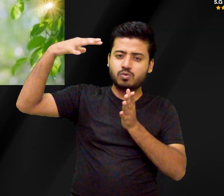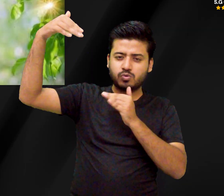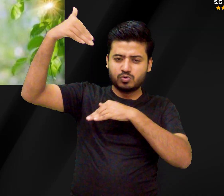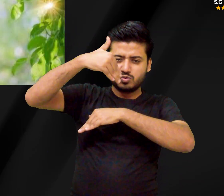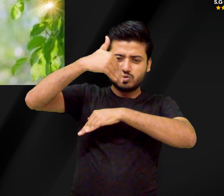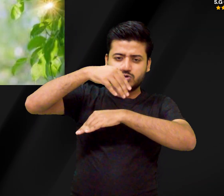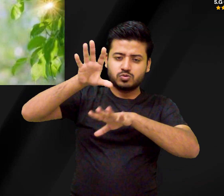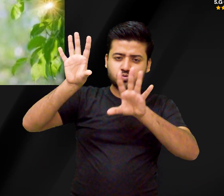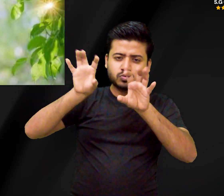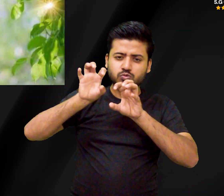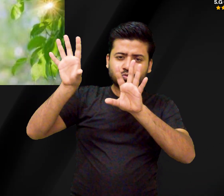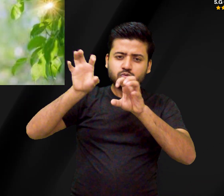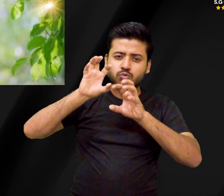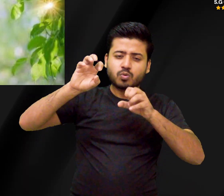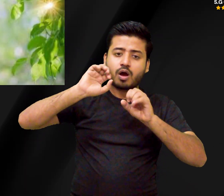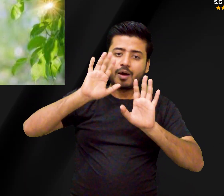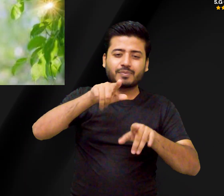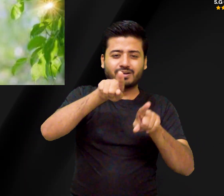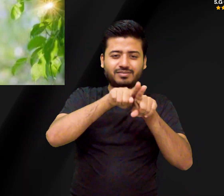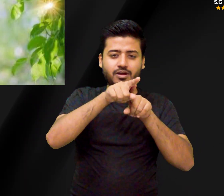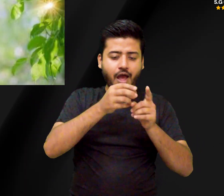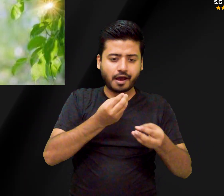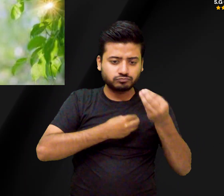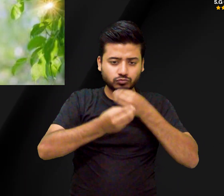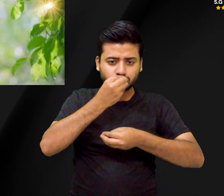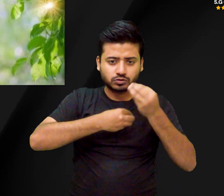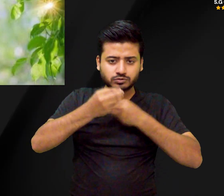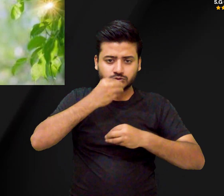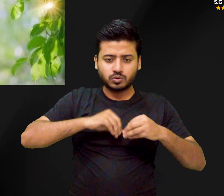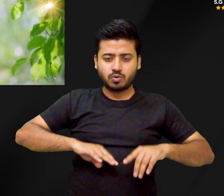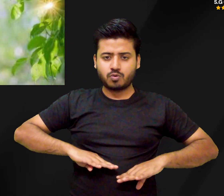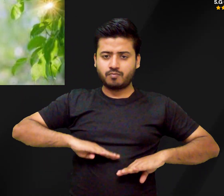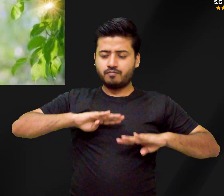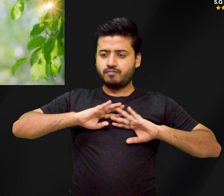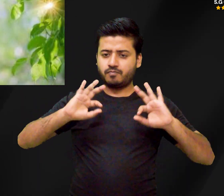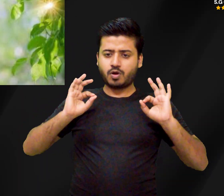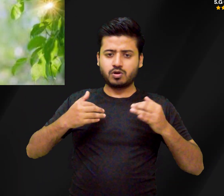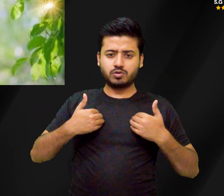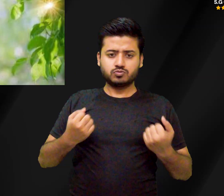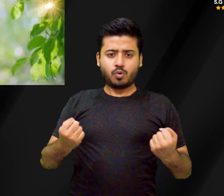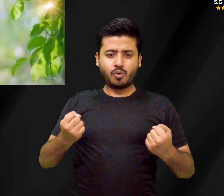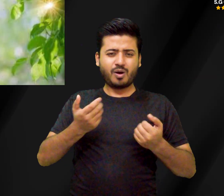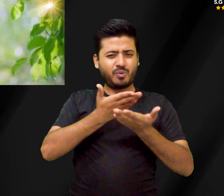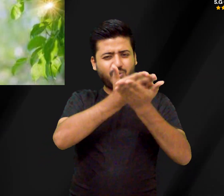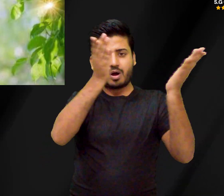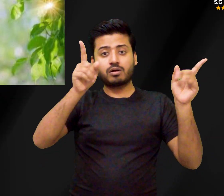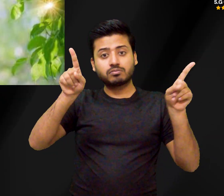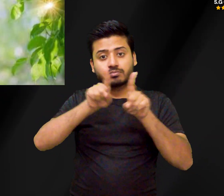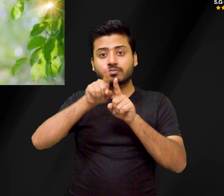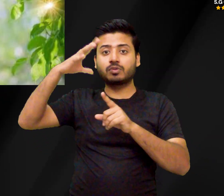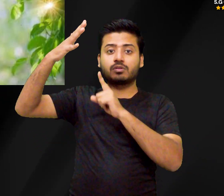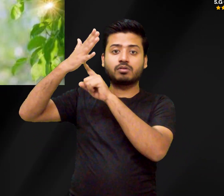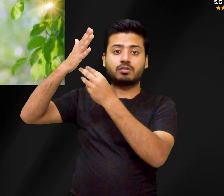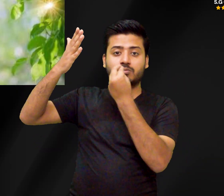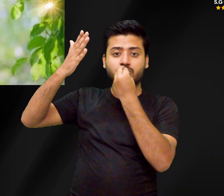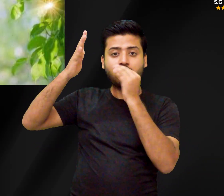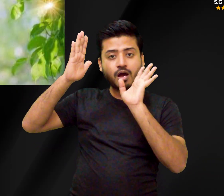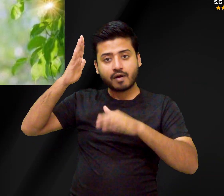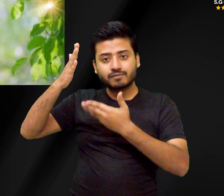here is an explanation of the relationship between sunlight, human health, sitting, sleeping, and feet. Sunlight.